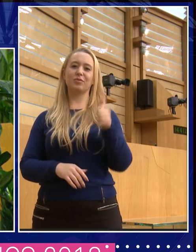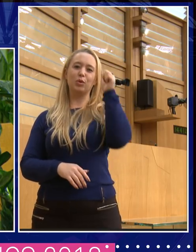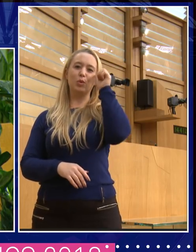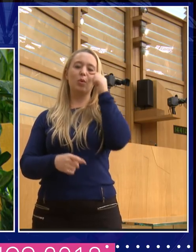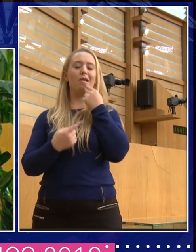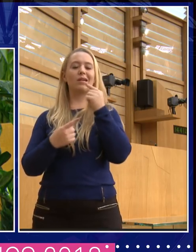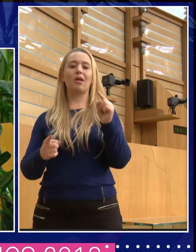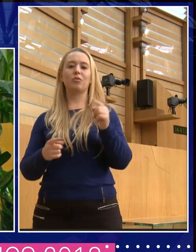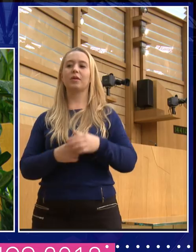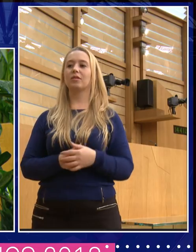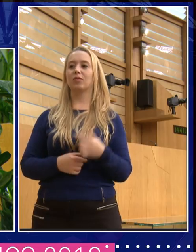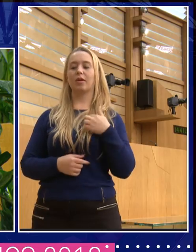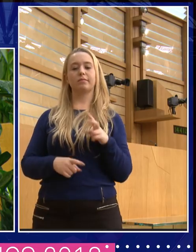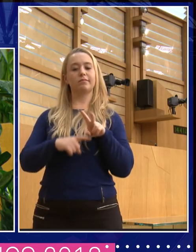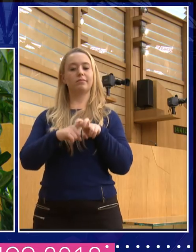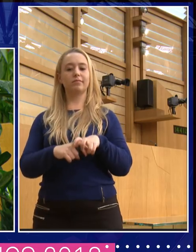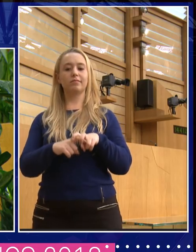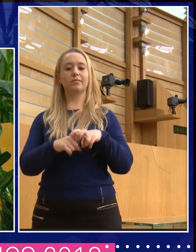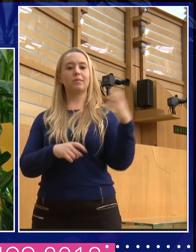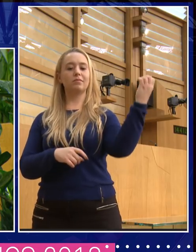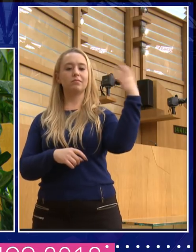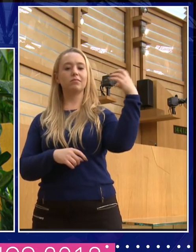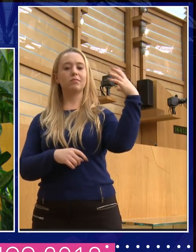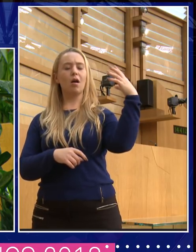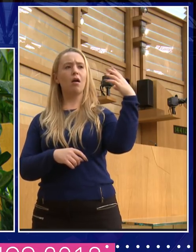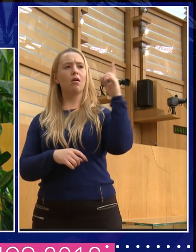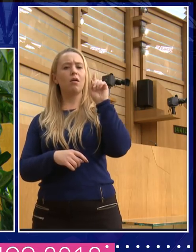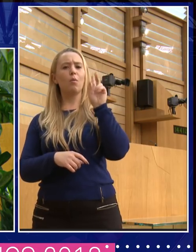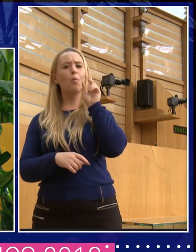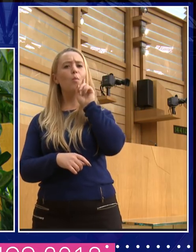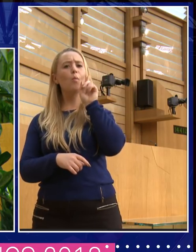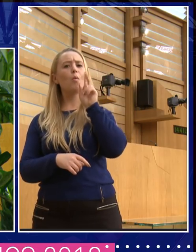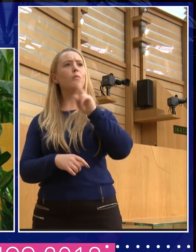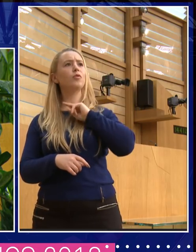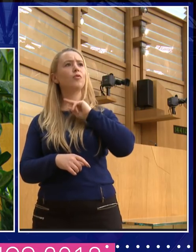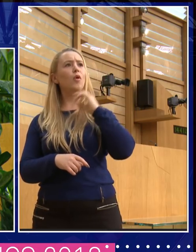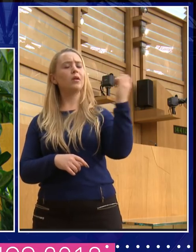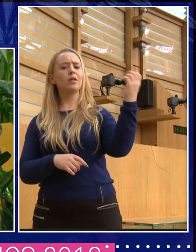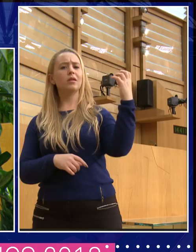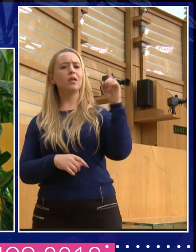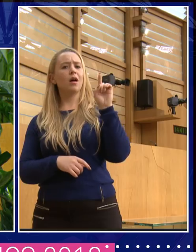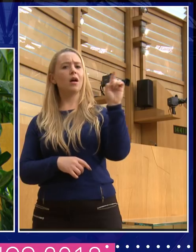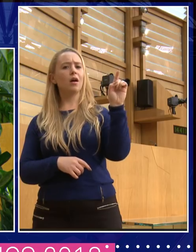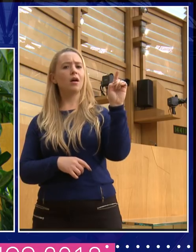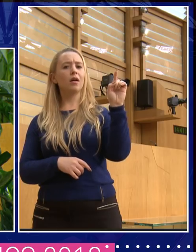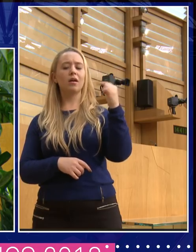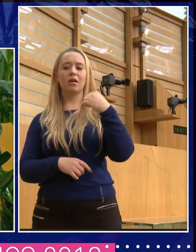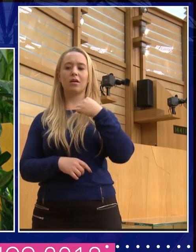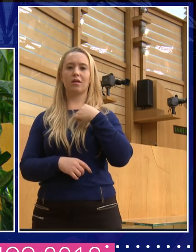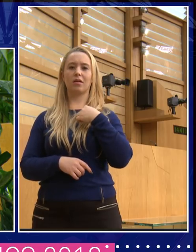notice was being made and it was a woman's voice. For a split second, I said to myself,